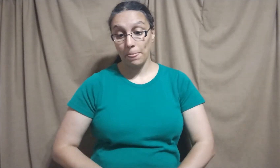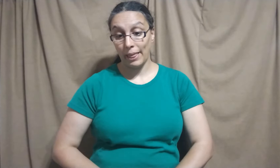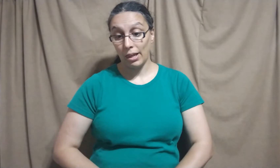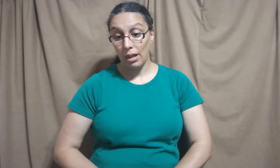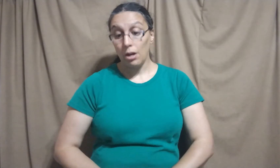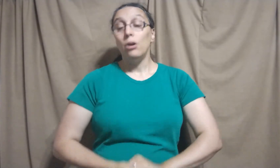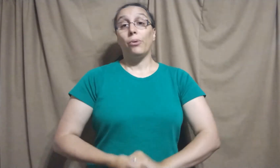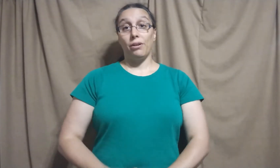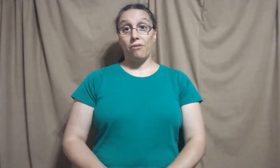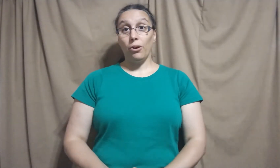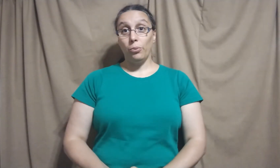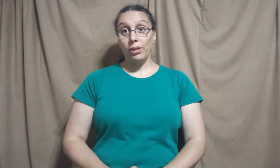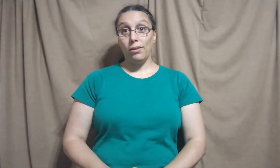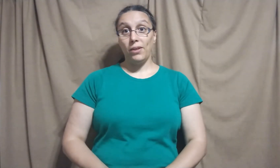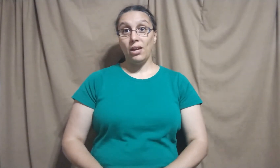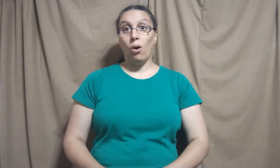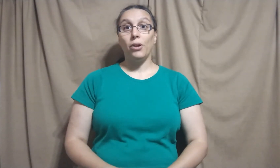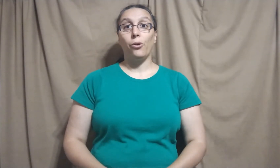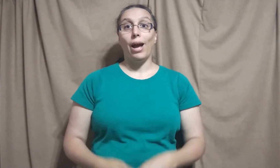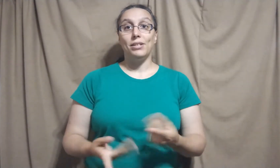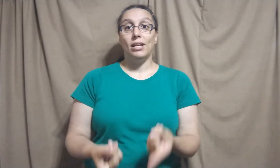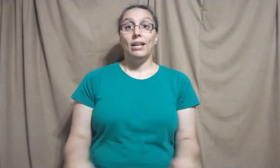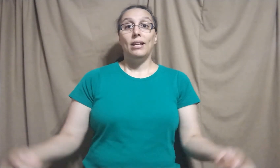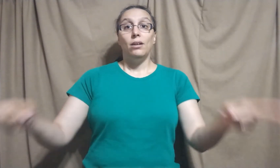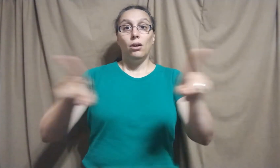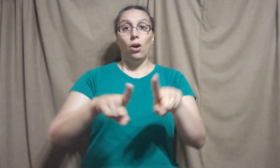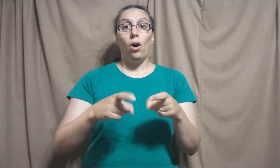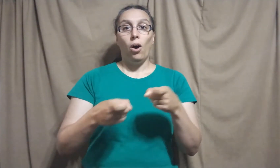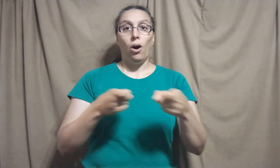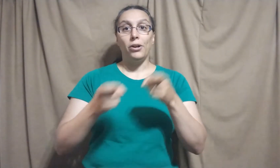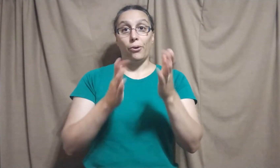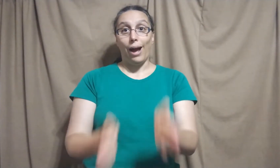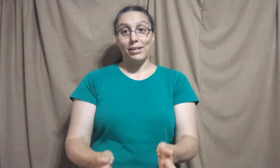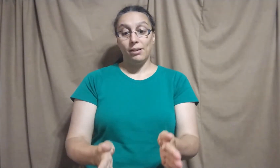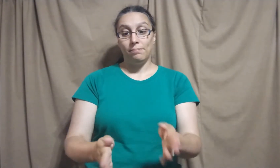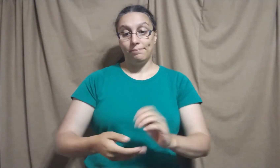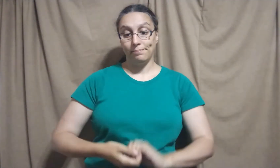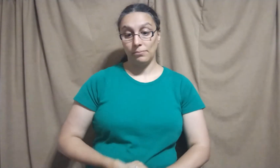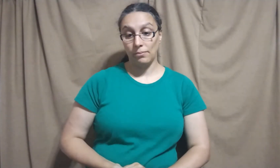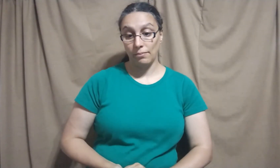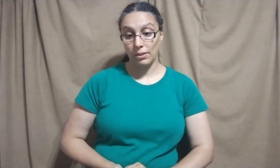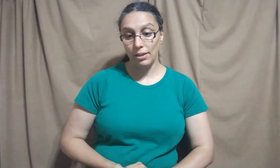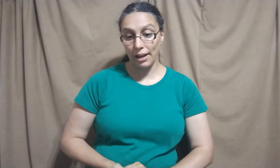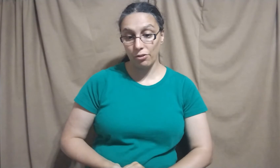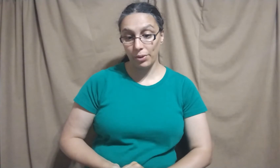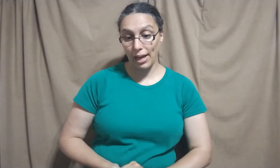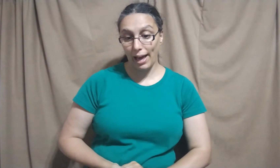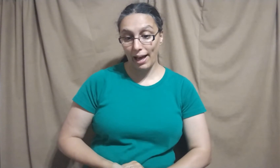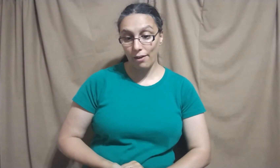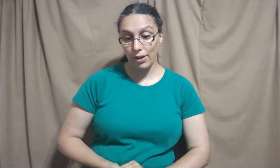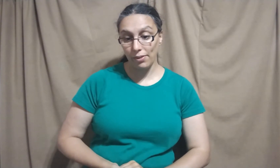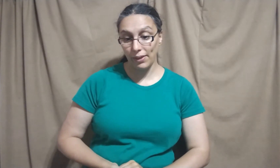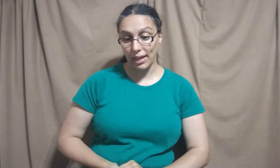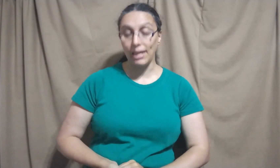we're going to start with the Autocrat. Autocrat. Next, we have the